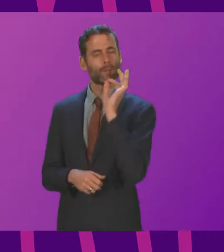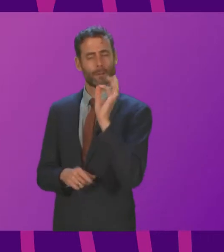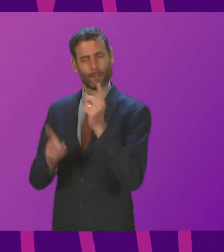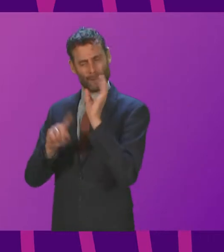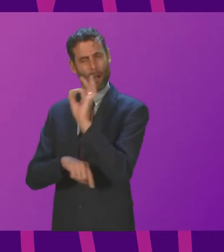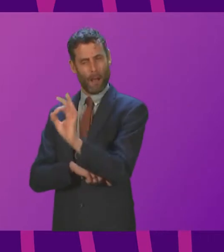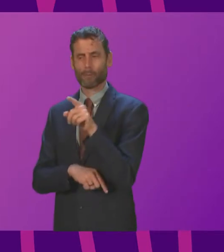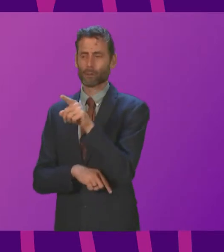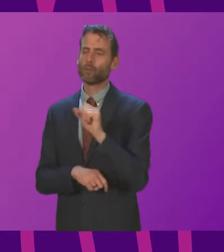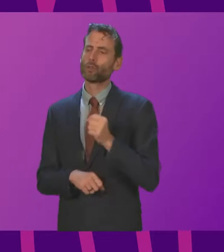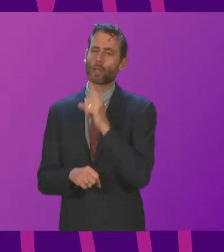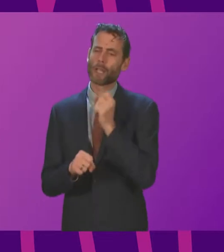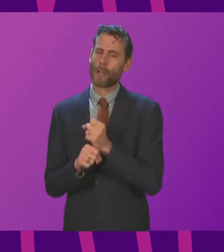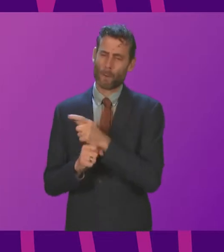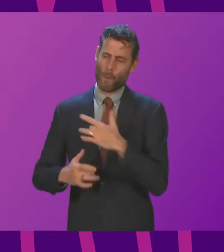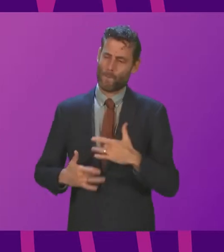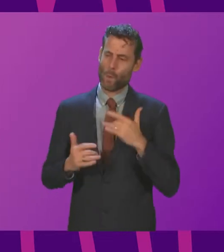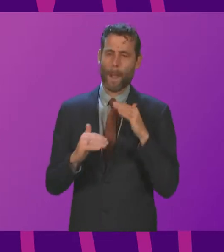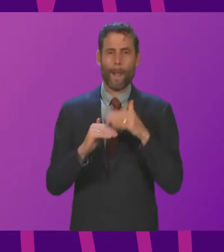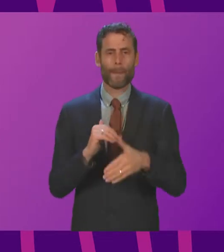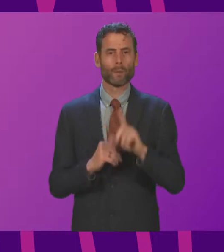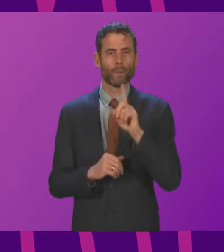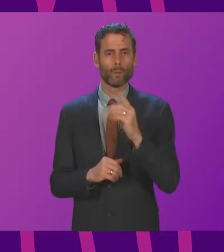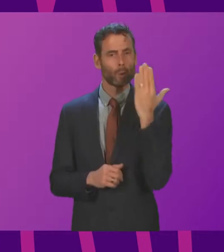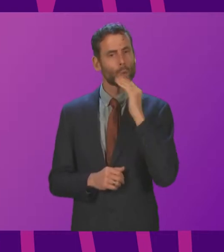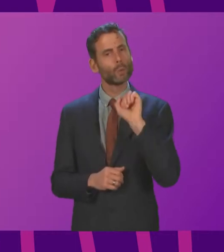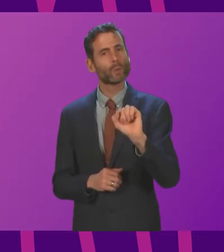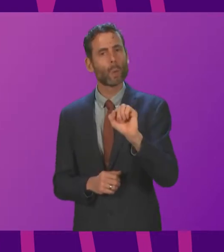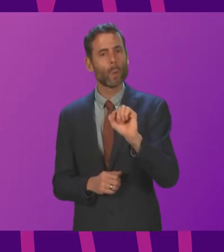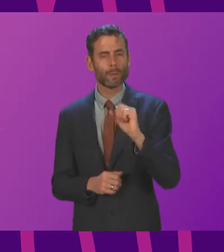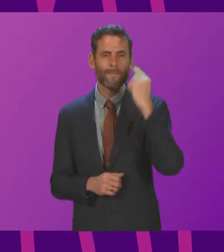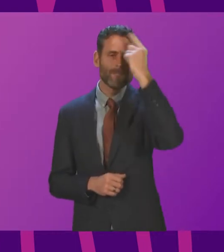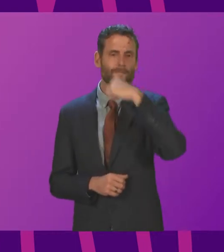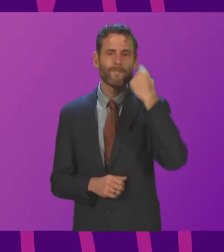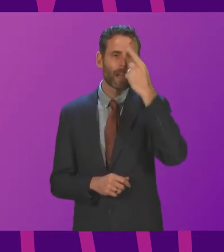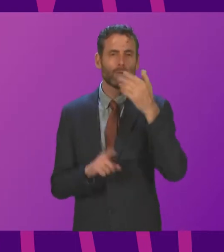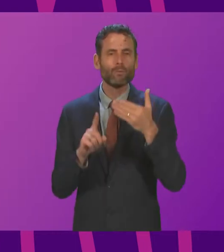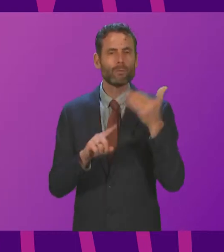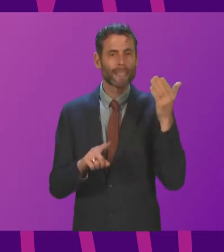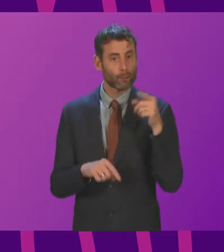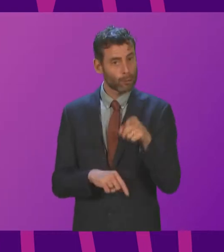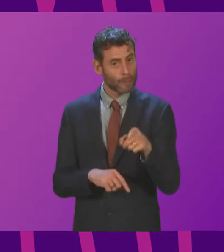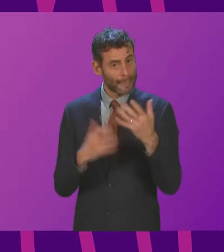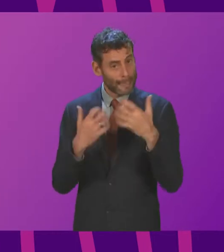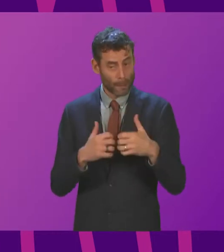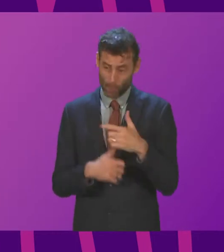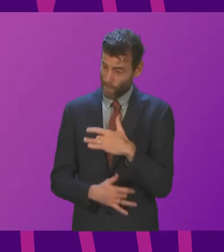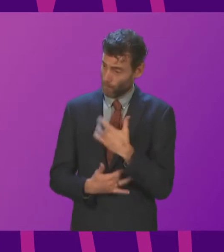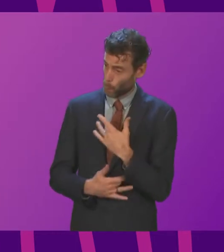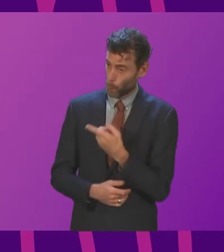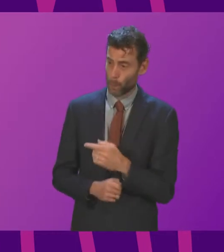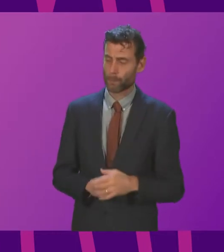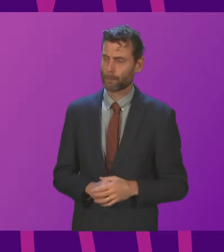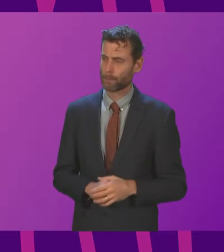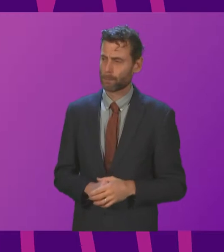Government's position is regarding the use of facial recognition technology in schools. First